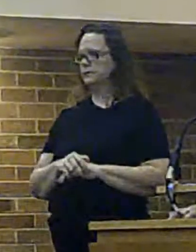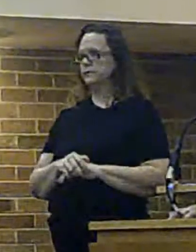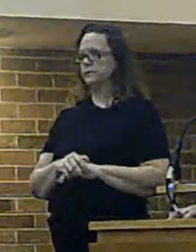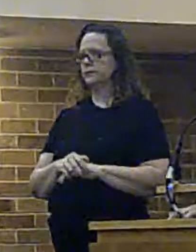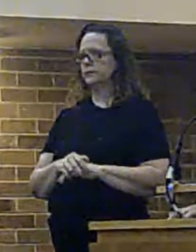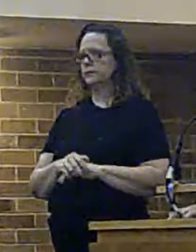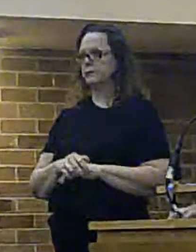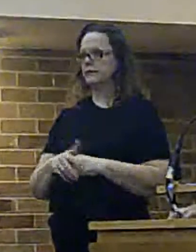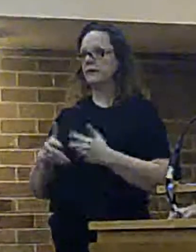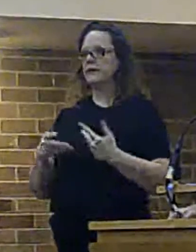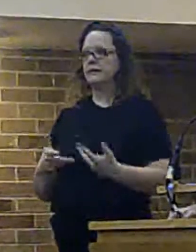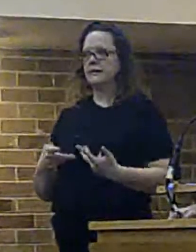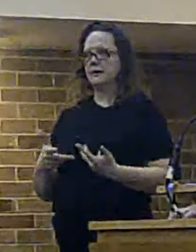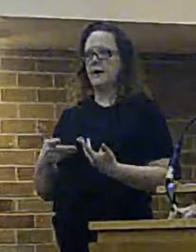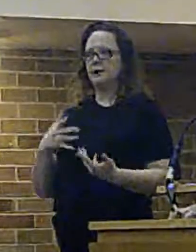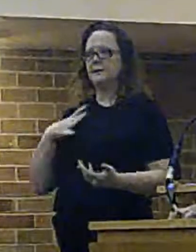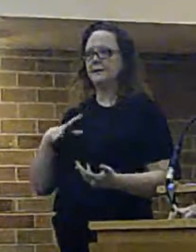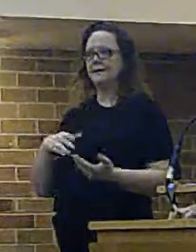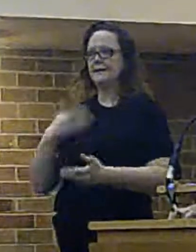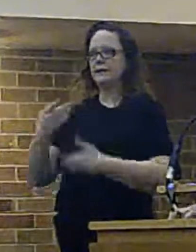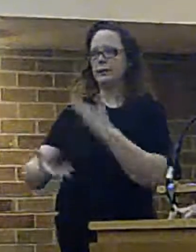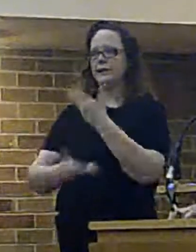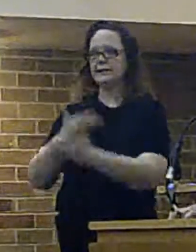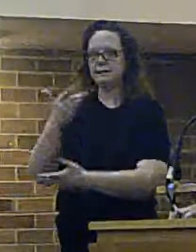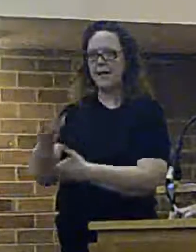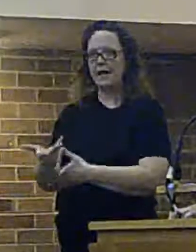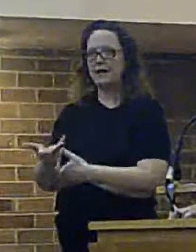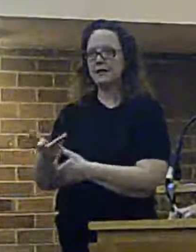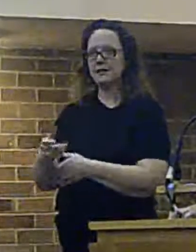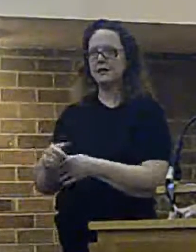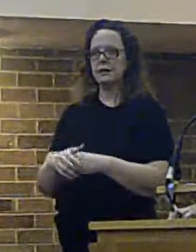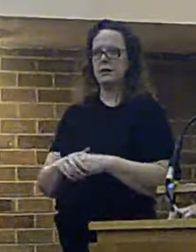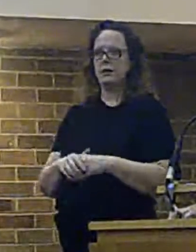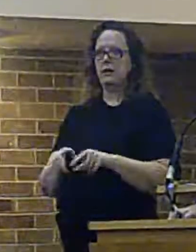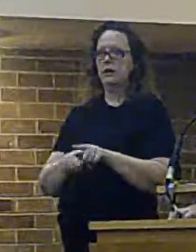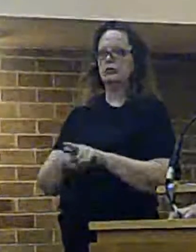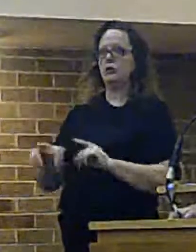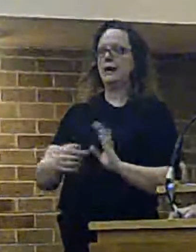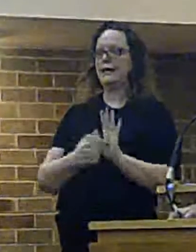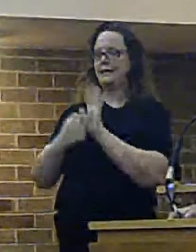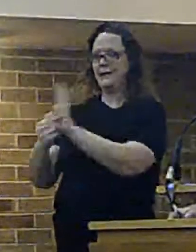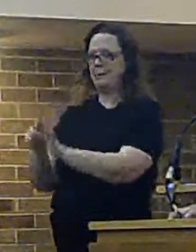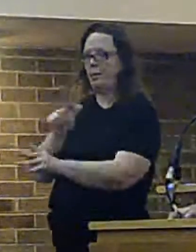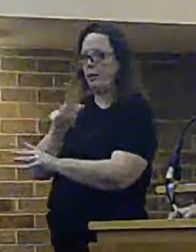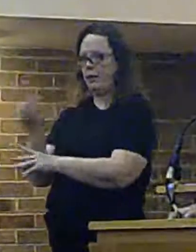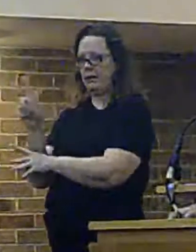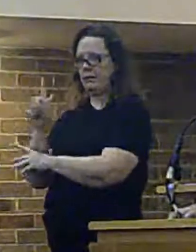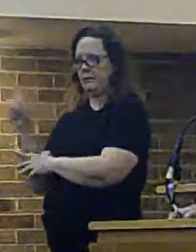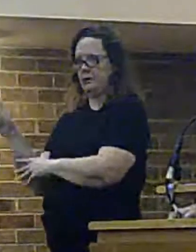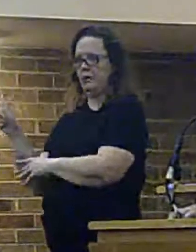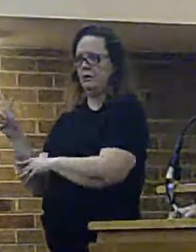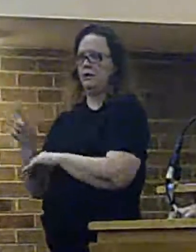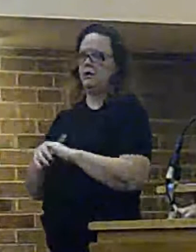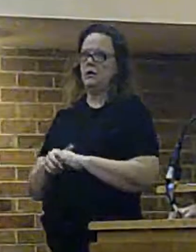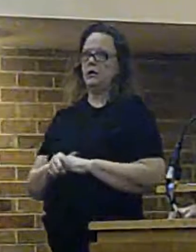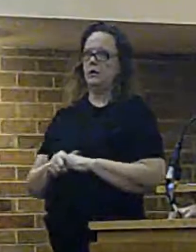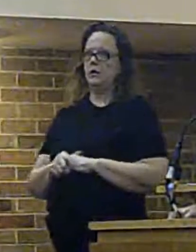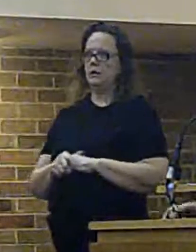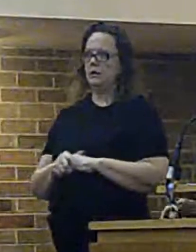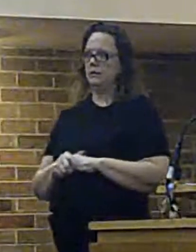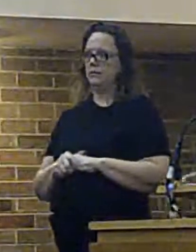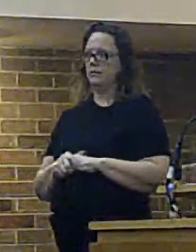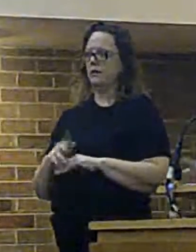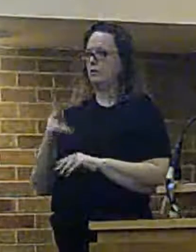The point I need to make is, and I'll try to give example a little later on in the presentation, I've added some, just a couple of additional